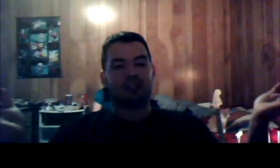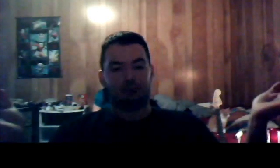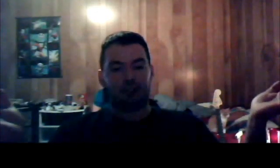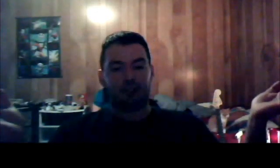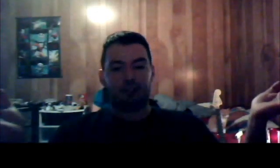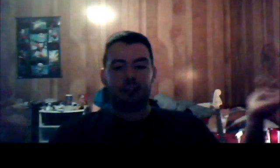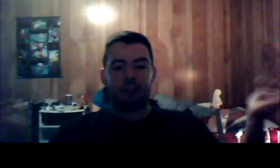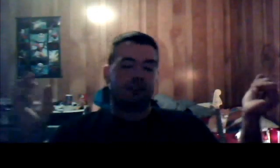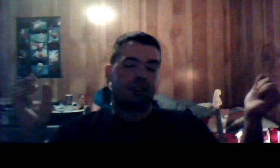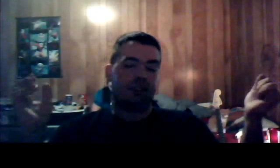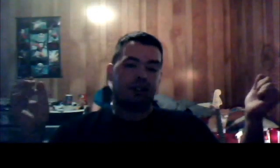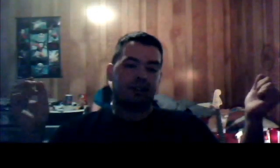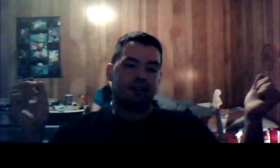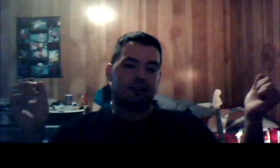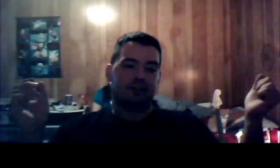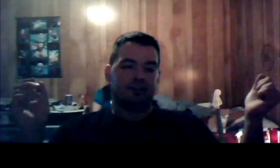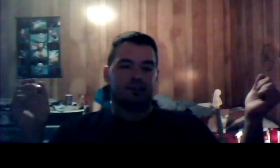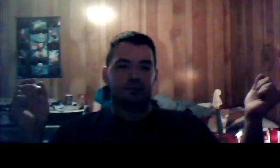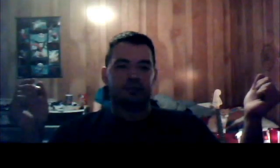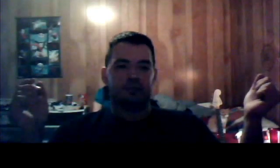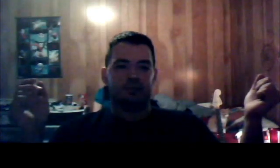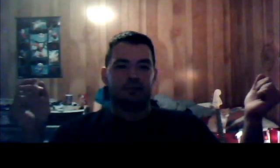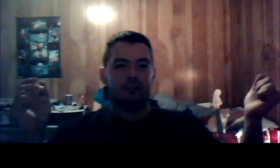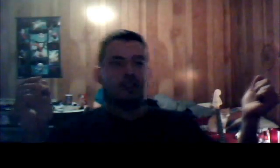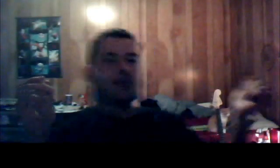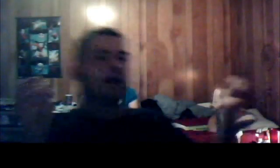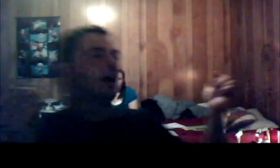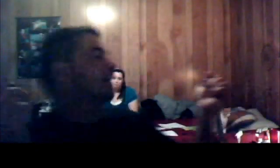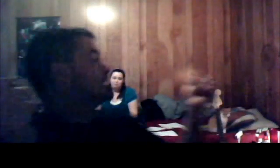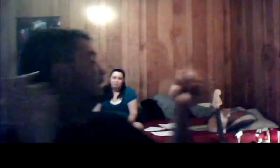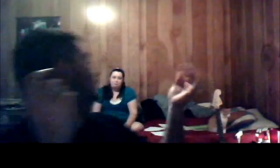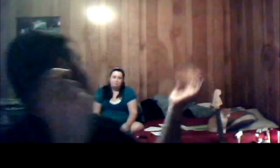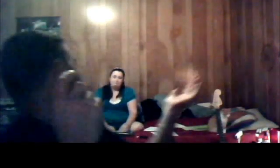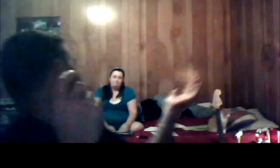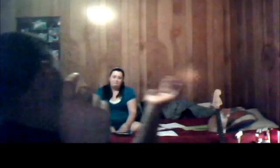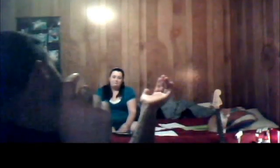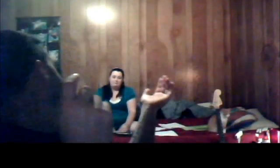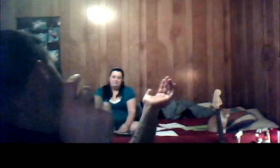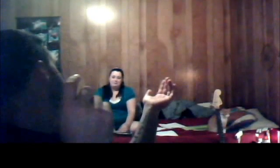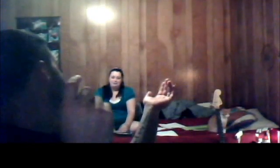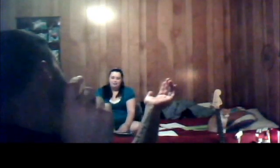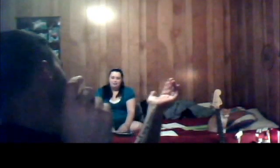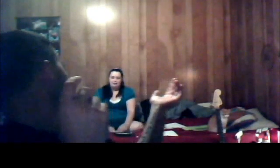Dream. Okay, I wouldn't count that as one of his better films, babe. And, hey, it's Shakespeare. It was good.